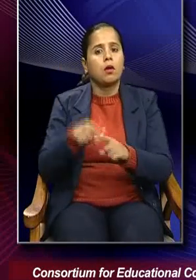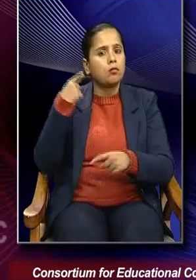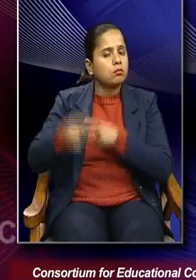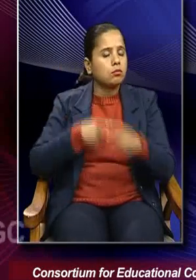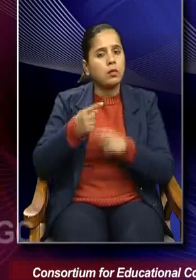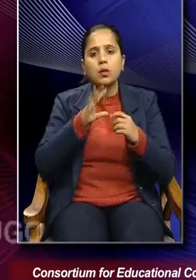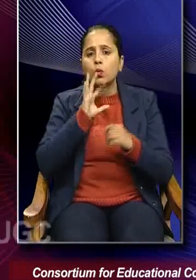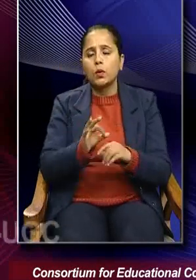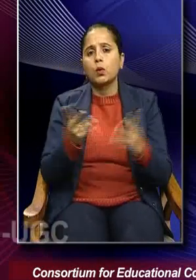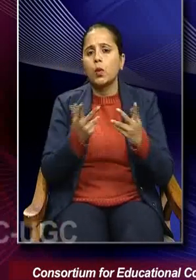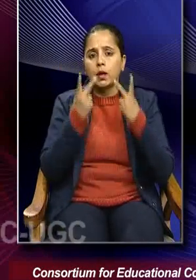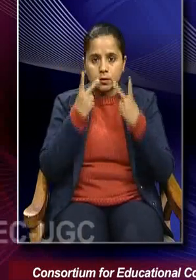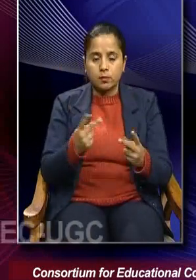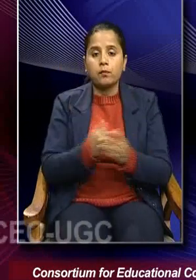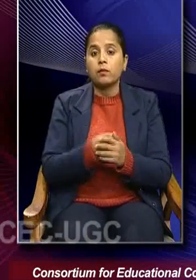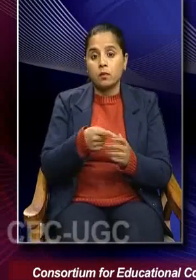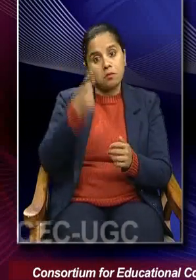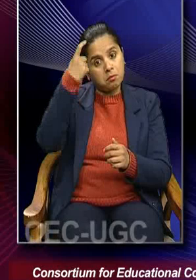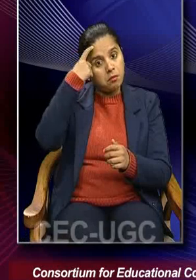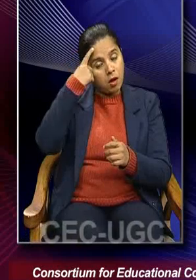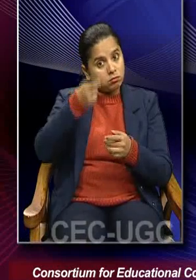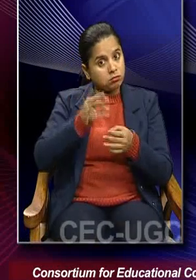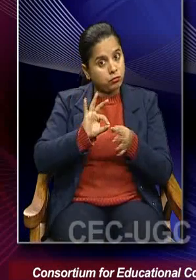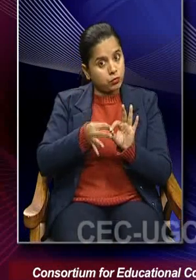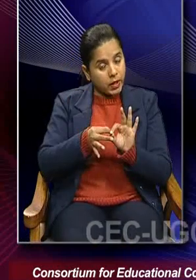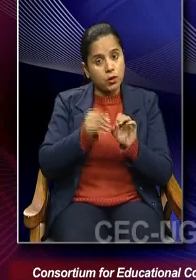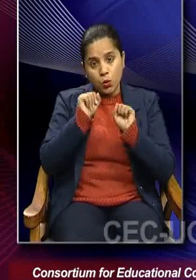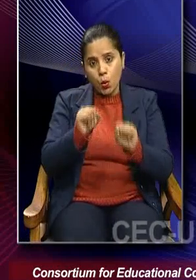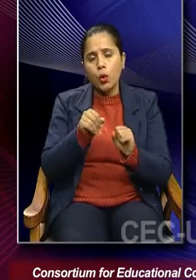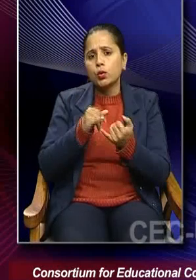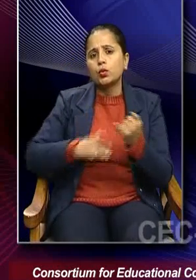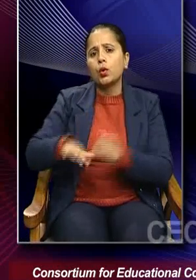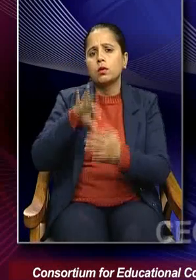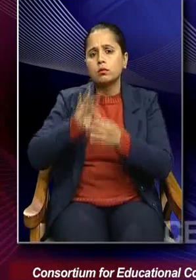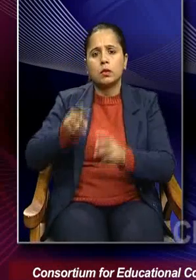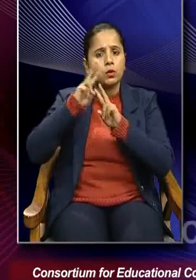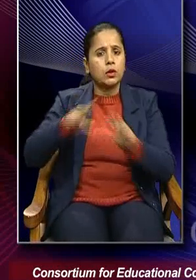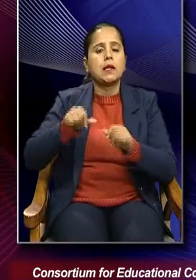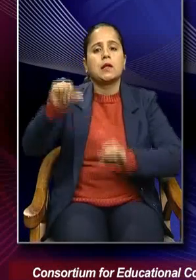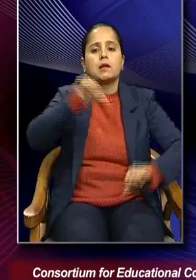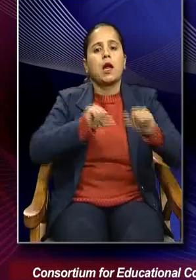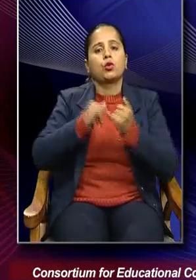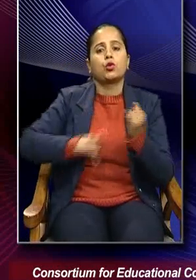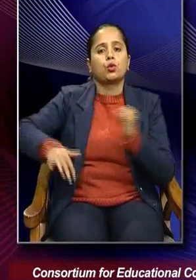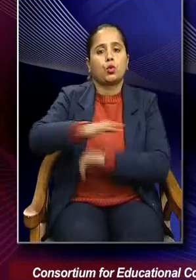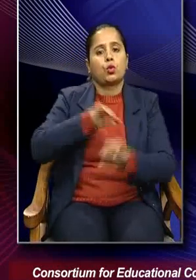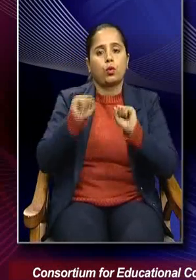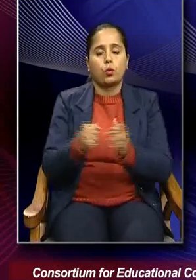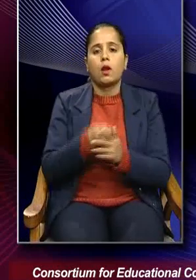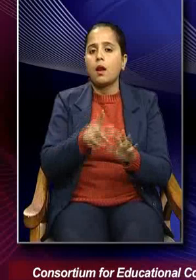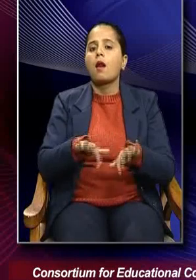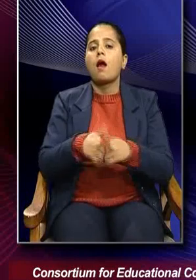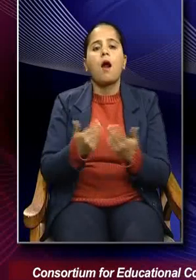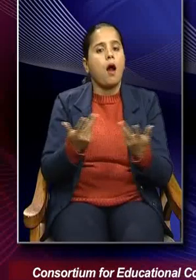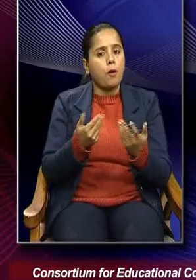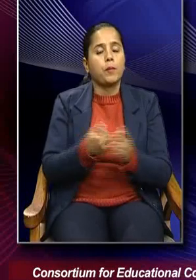reality. So, to keep in mind, sociology is a science of society. This is how